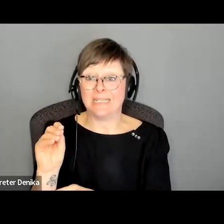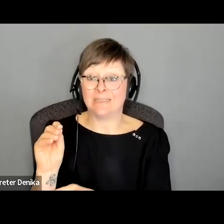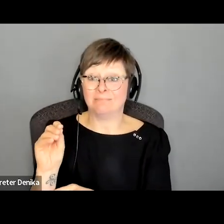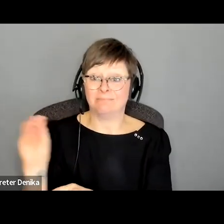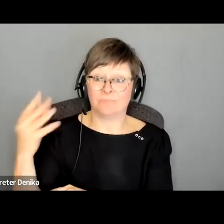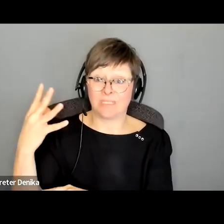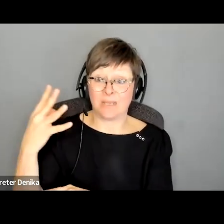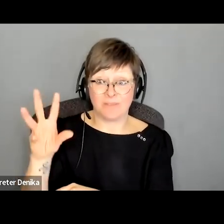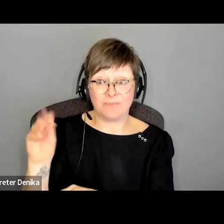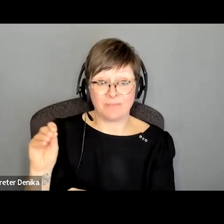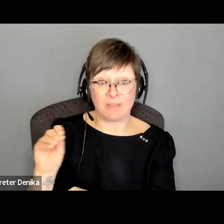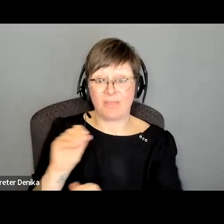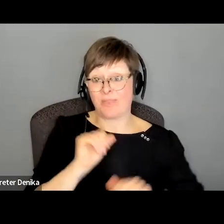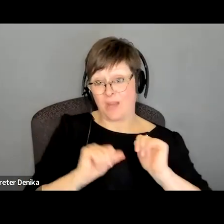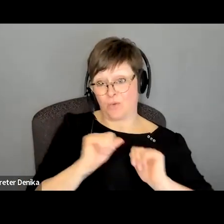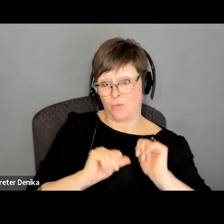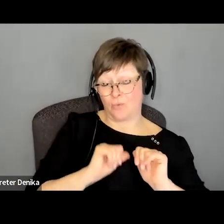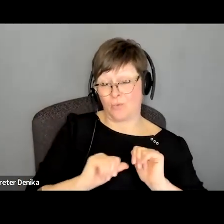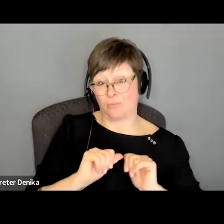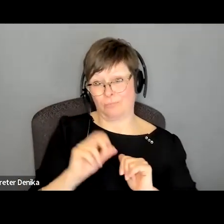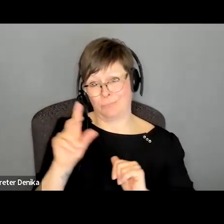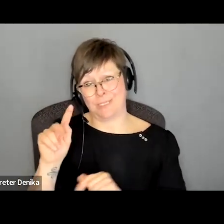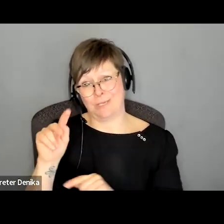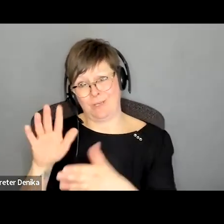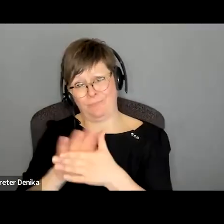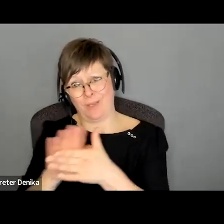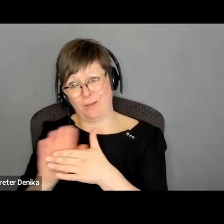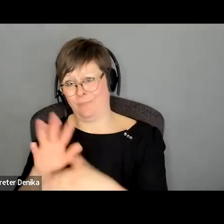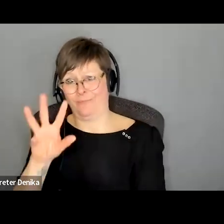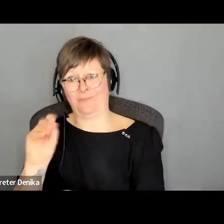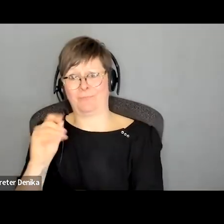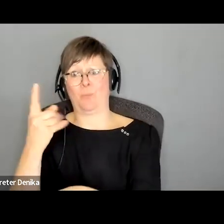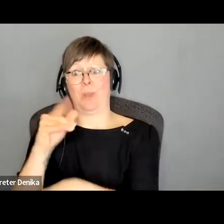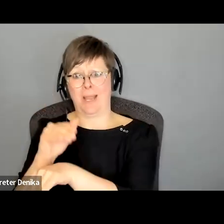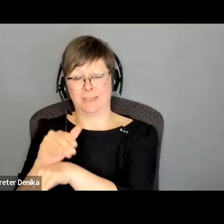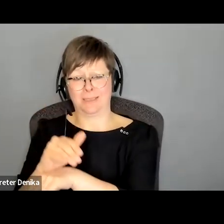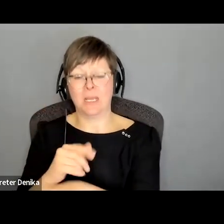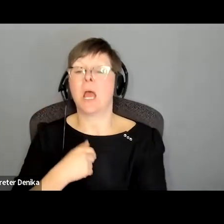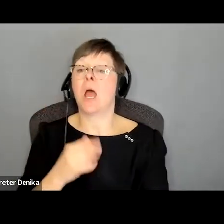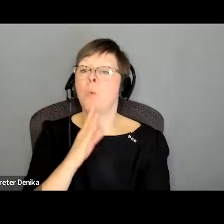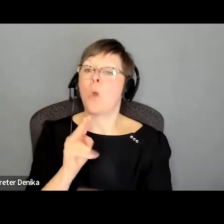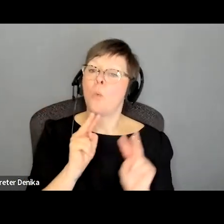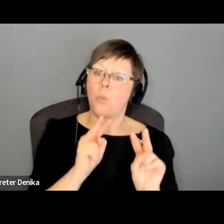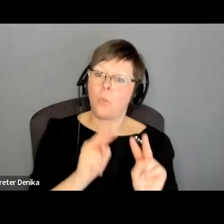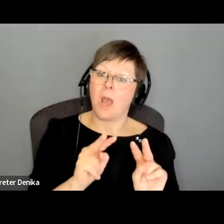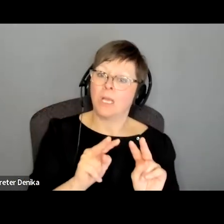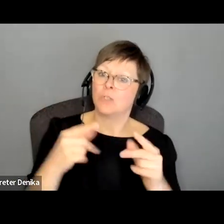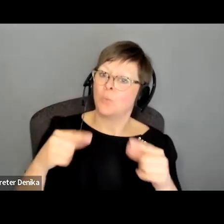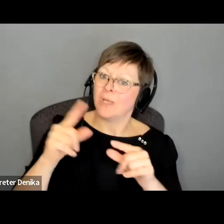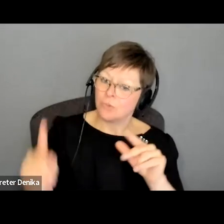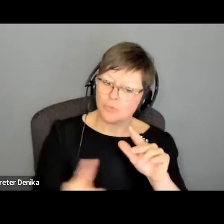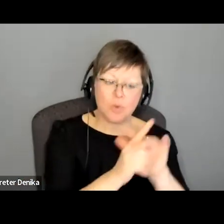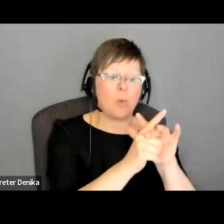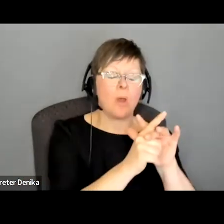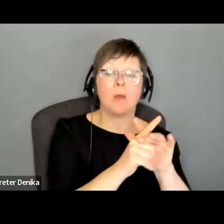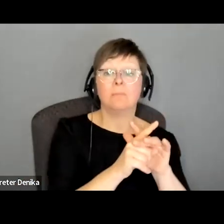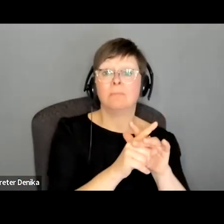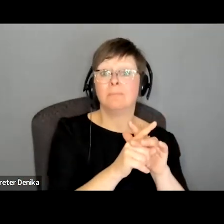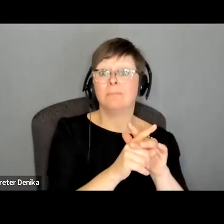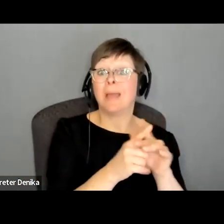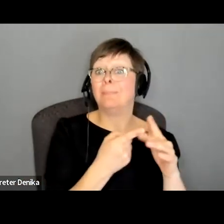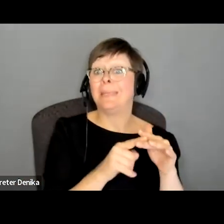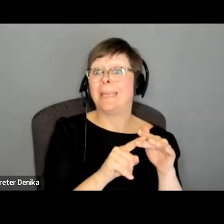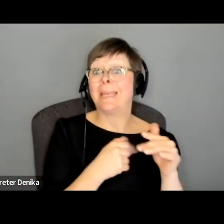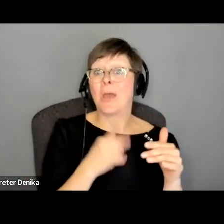film i could get 50 tapes in overnight i'm going to watch them in the order they come in i'm going to be fresher at the beginning than at the end